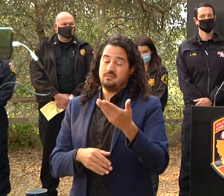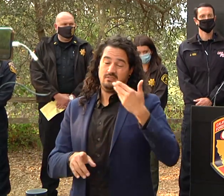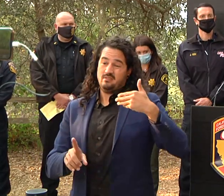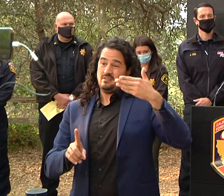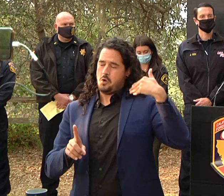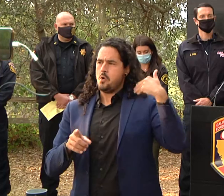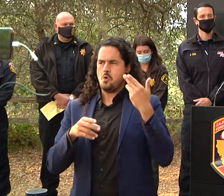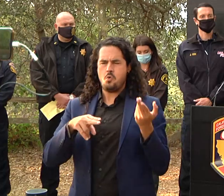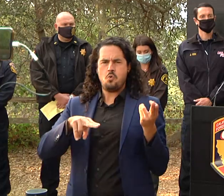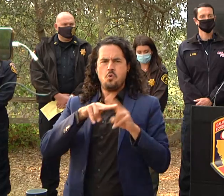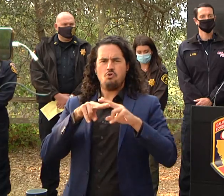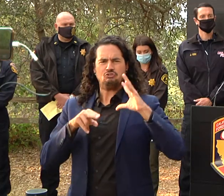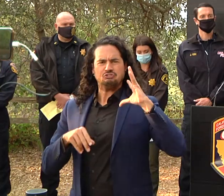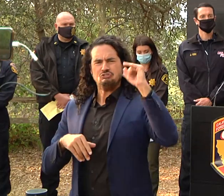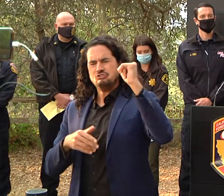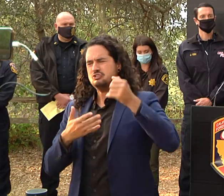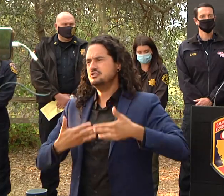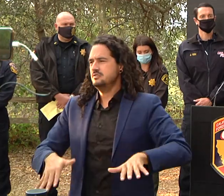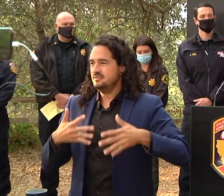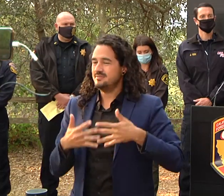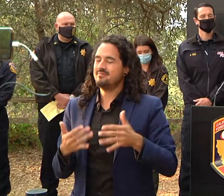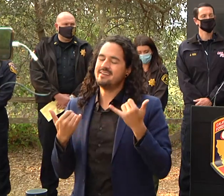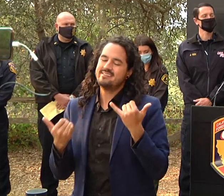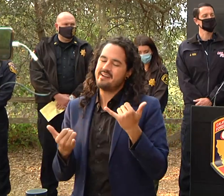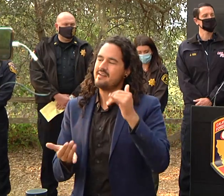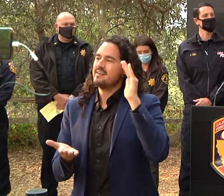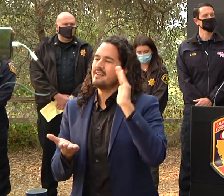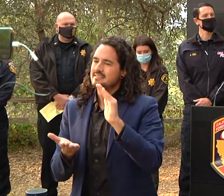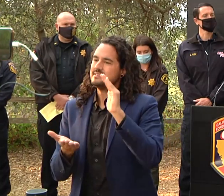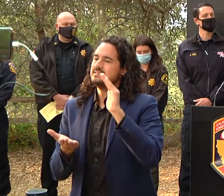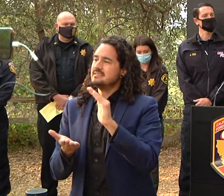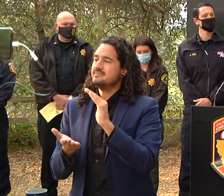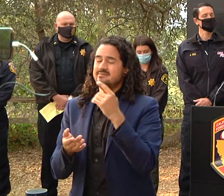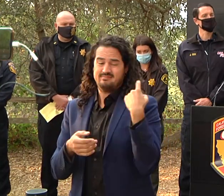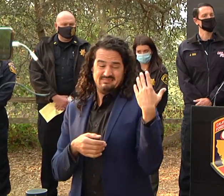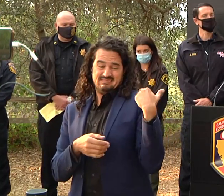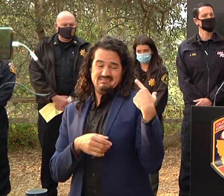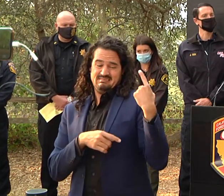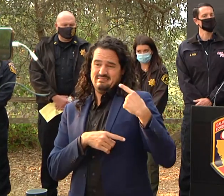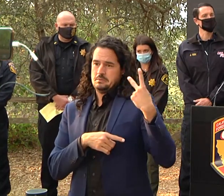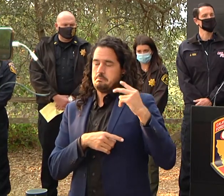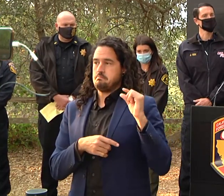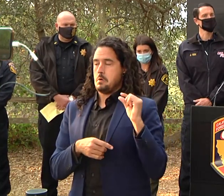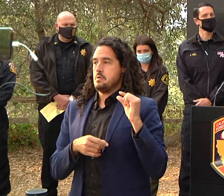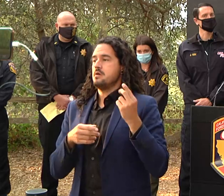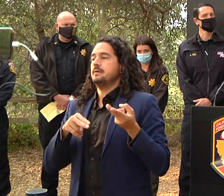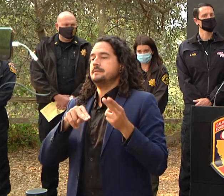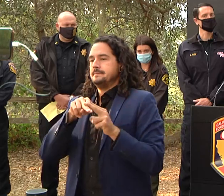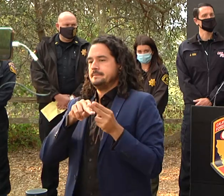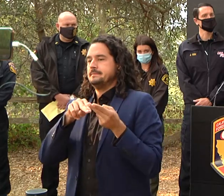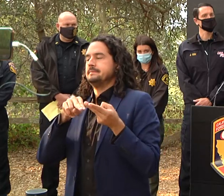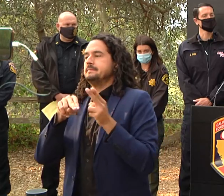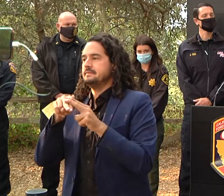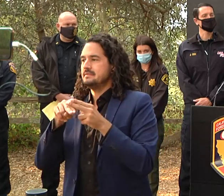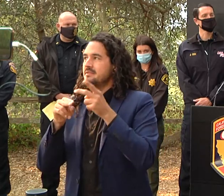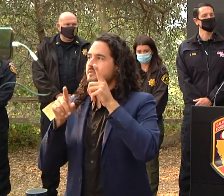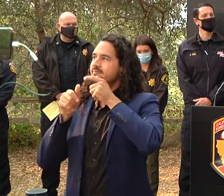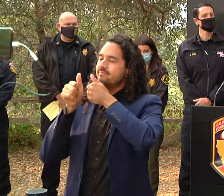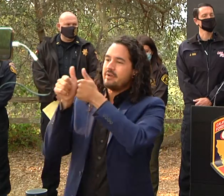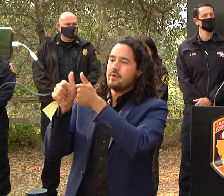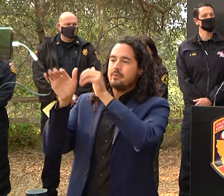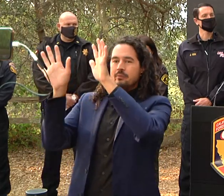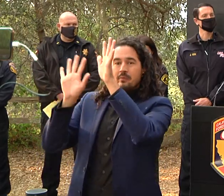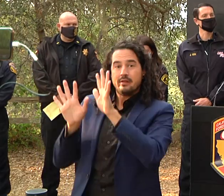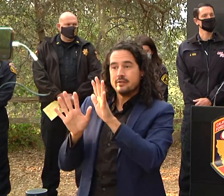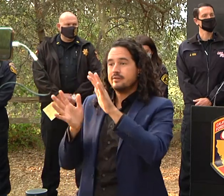improvement from what we've been seeing the past few days and as the weather continues to get better we have better air for our aircraft to fly we're going to get more of those missions in